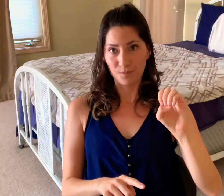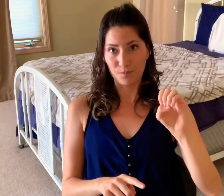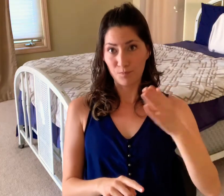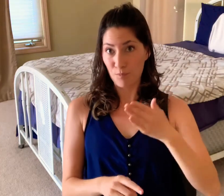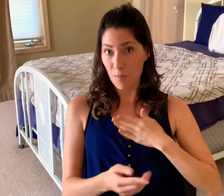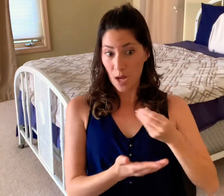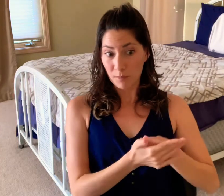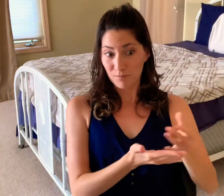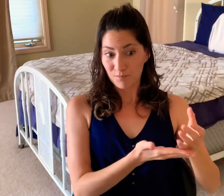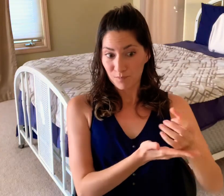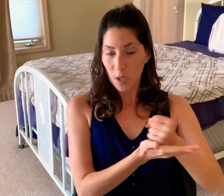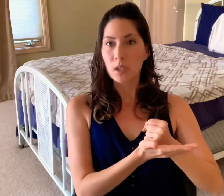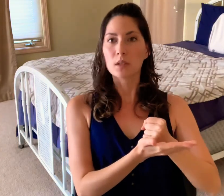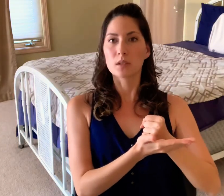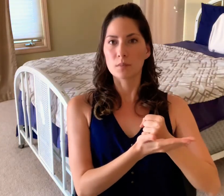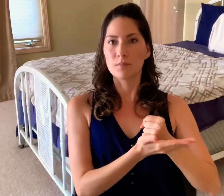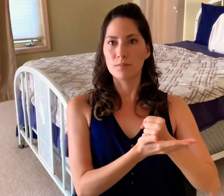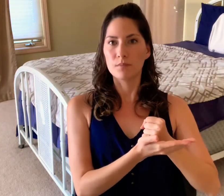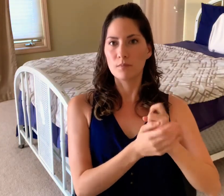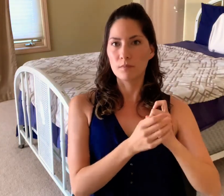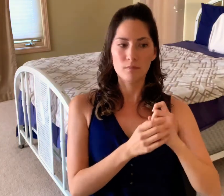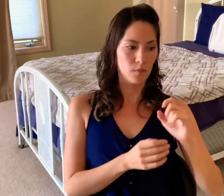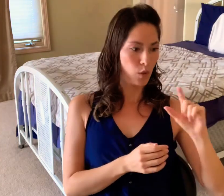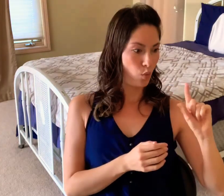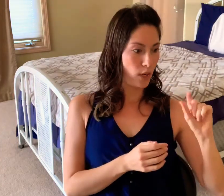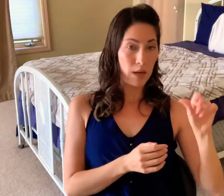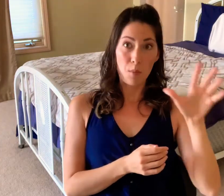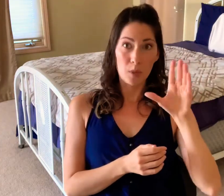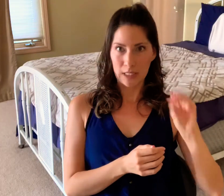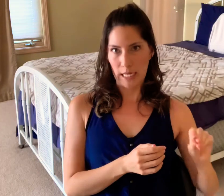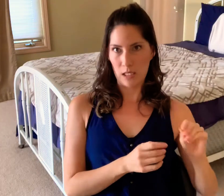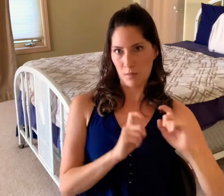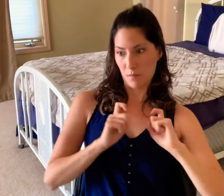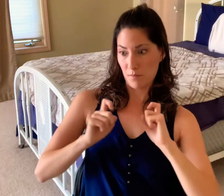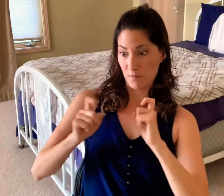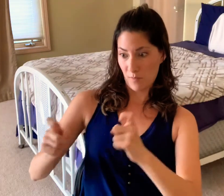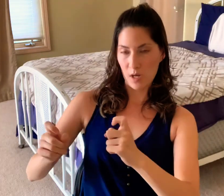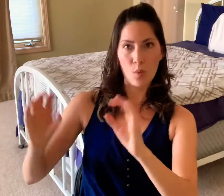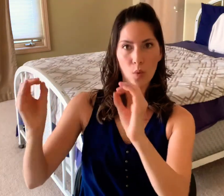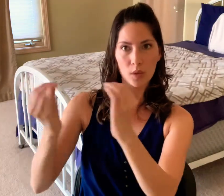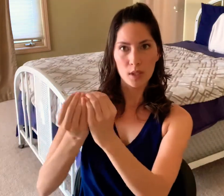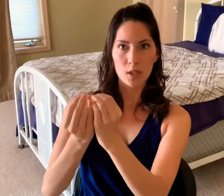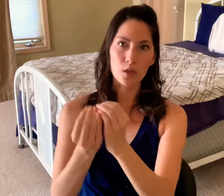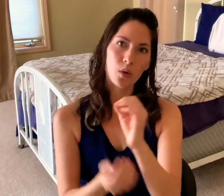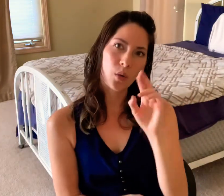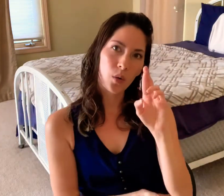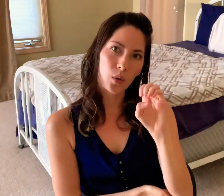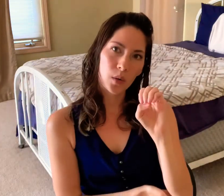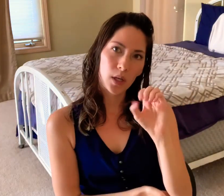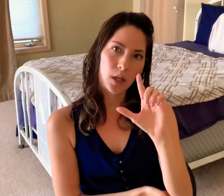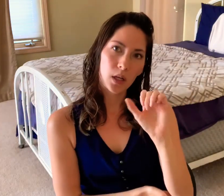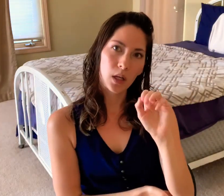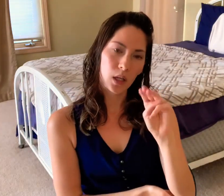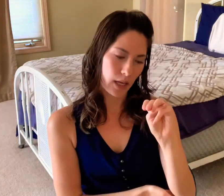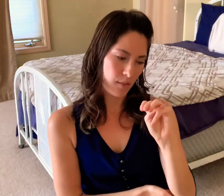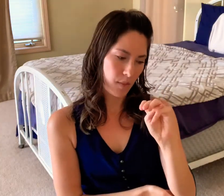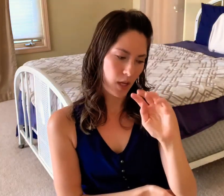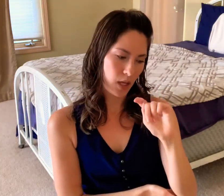For the entire month of June I will be giving 20% of my